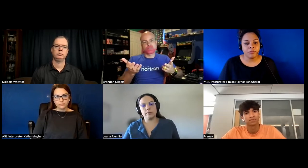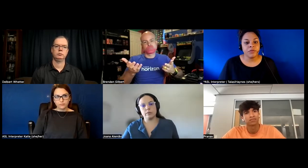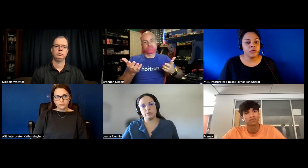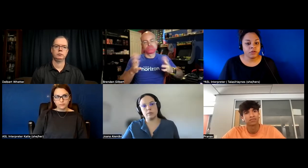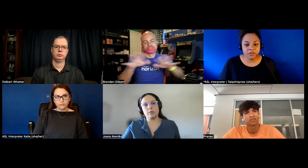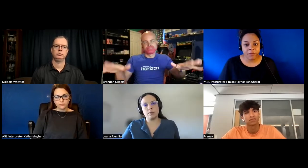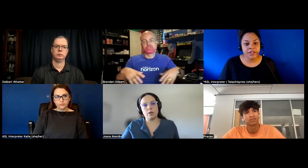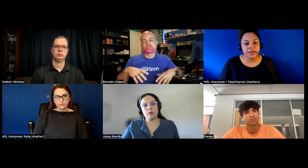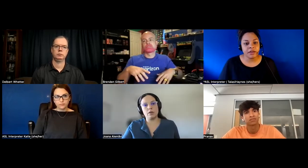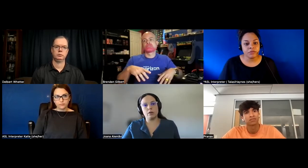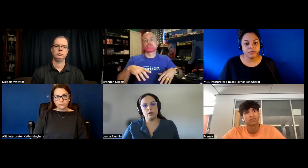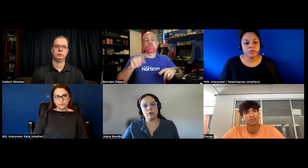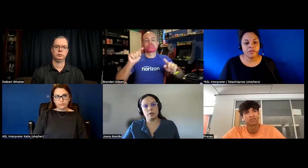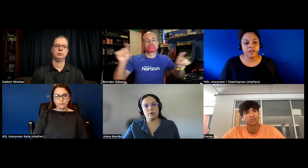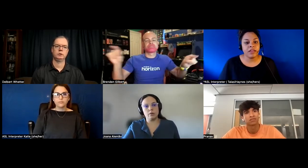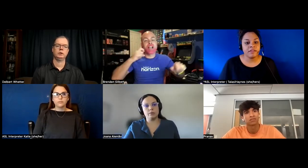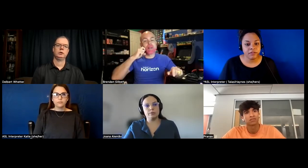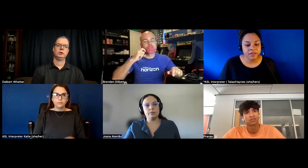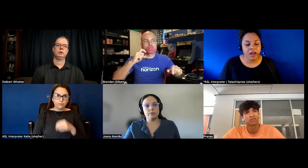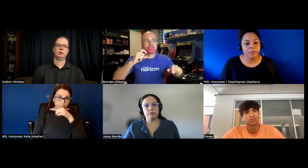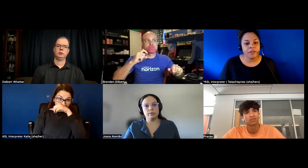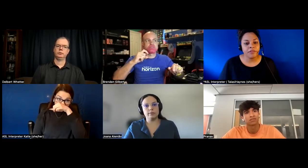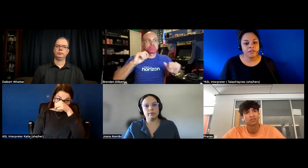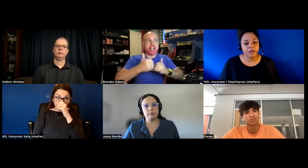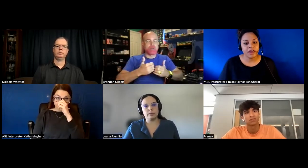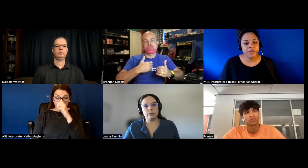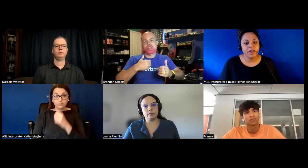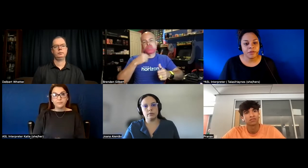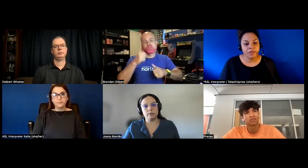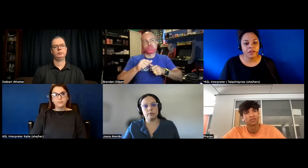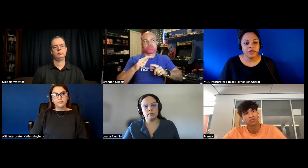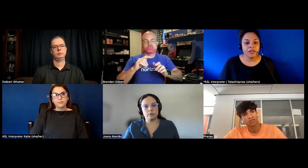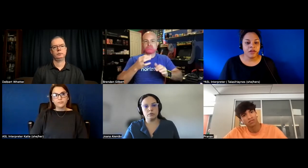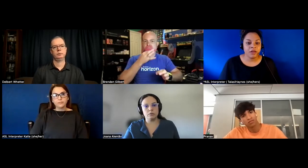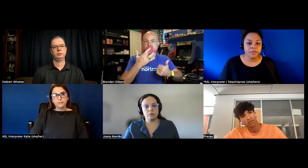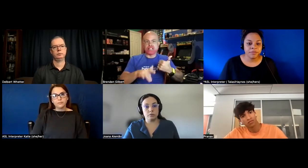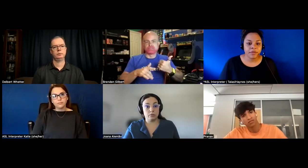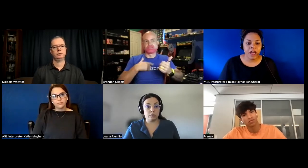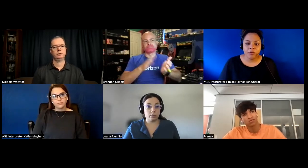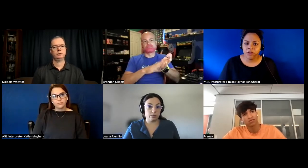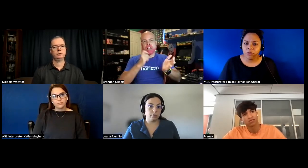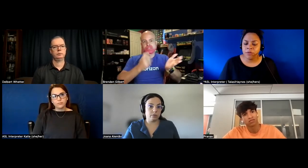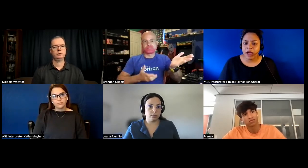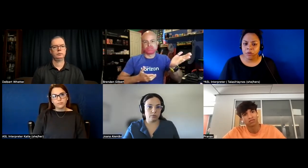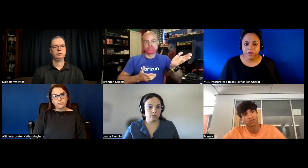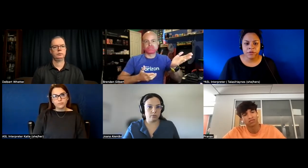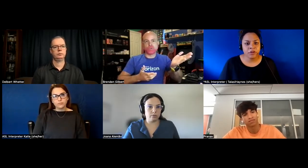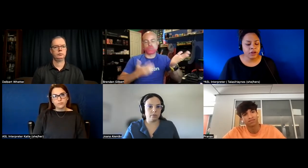google same idea once it hits the top then they start to have that empathy um apple i don't remember how but they're really great at